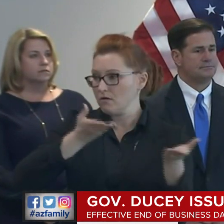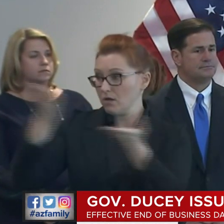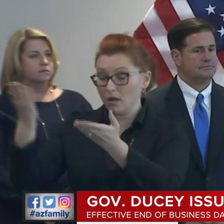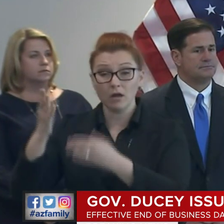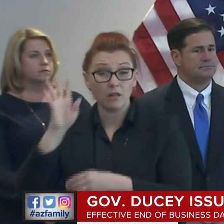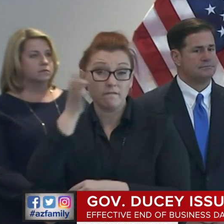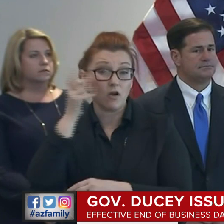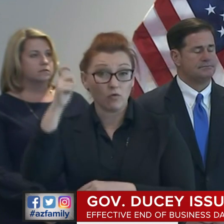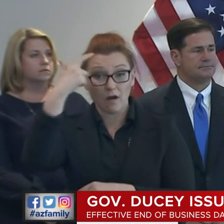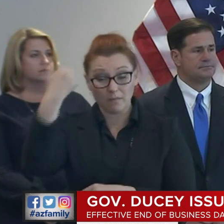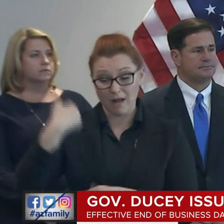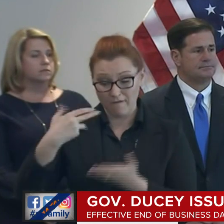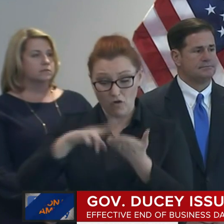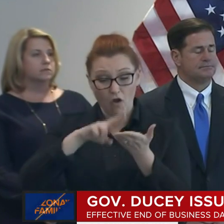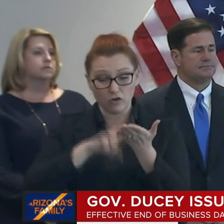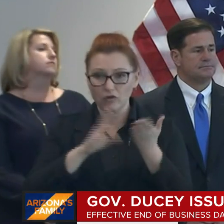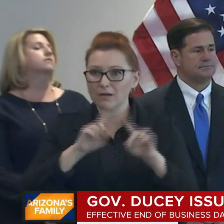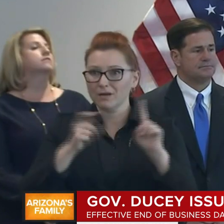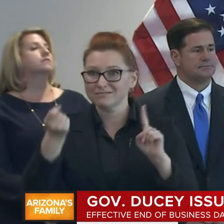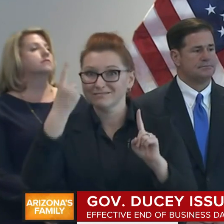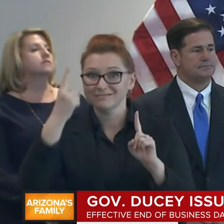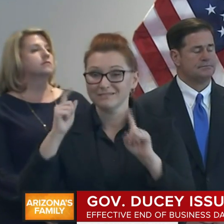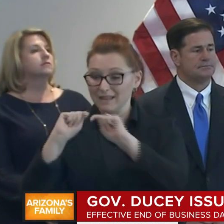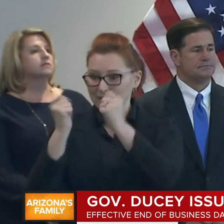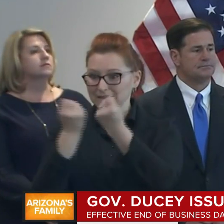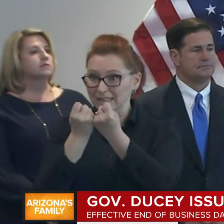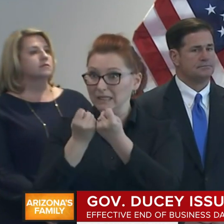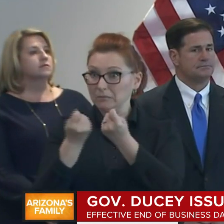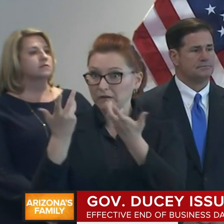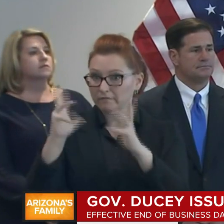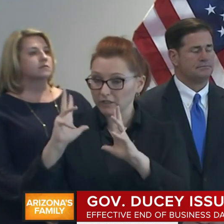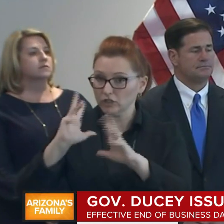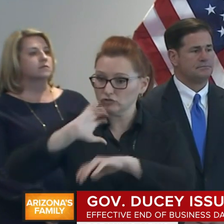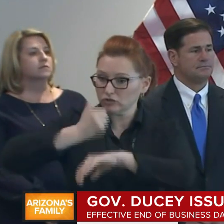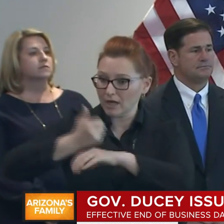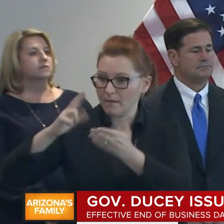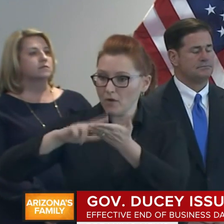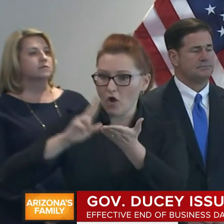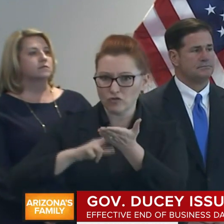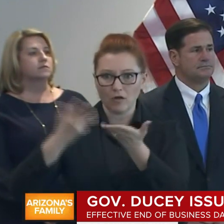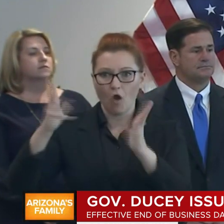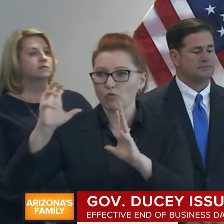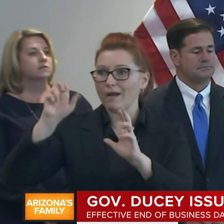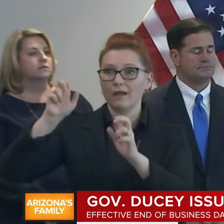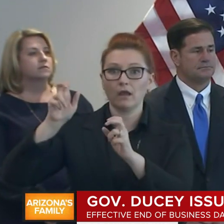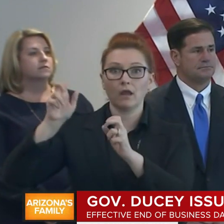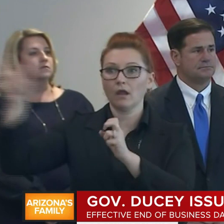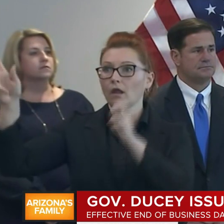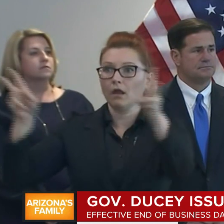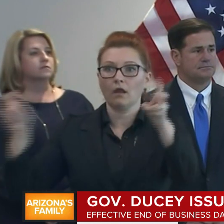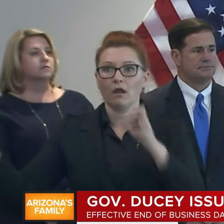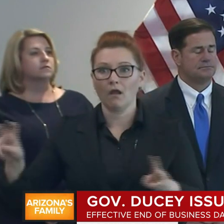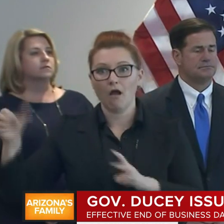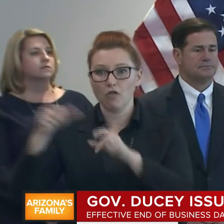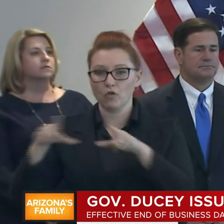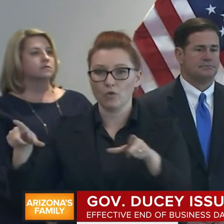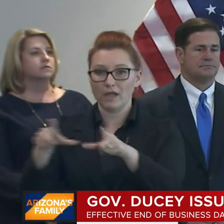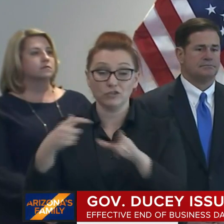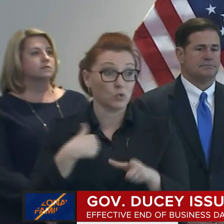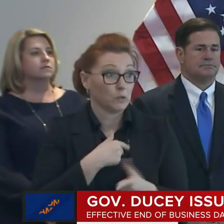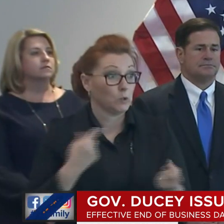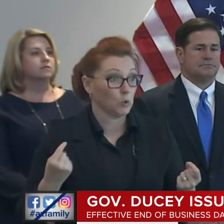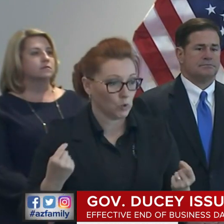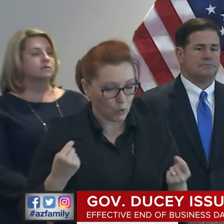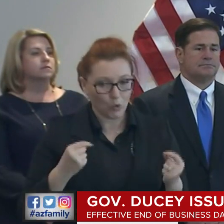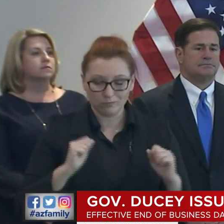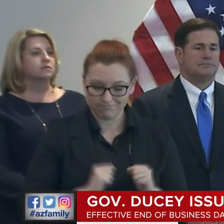contracted to do that were deployed to other locations. So we immediately pivoted 26 of our soldiers from task force logistics,